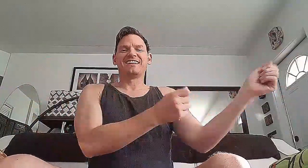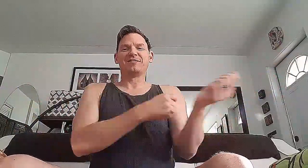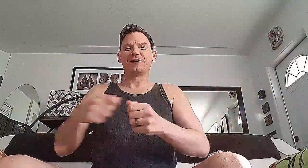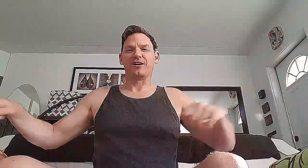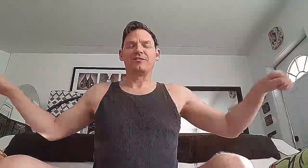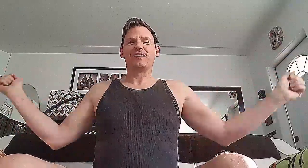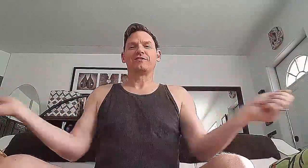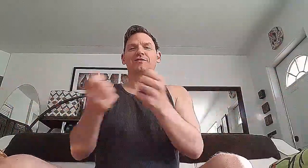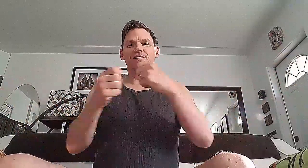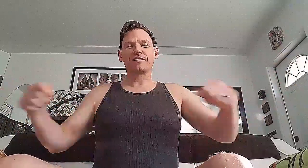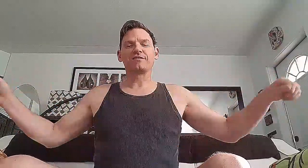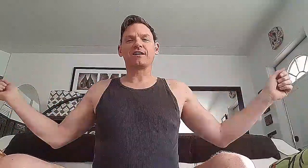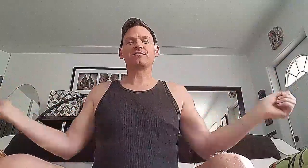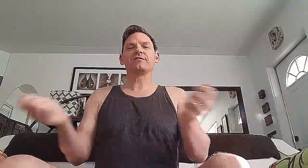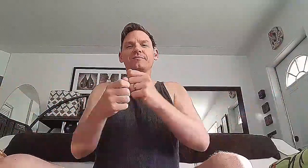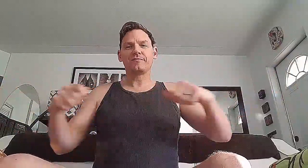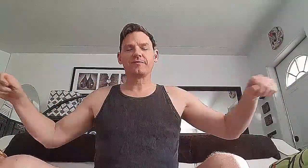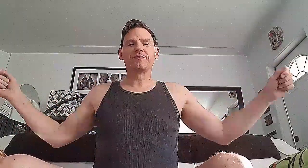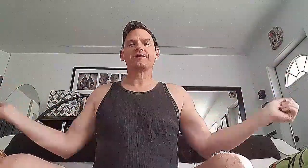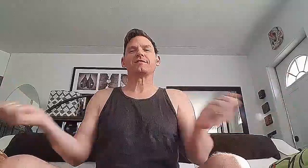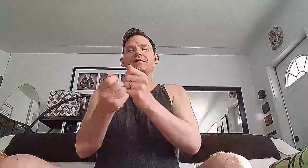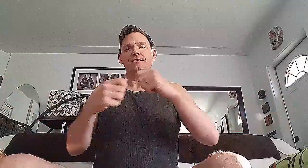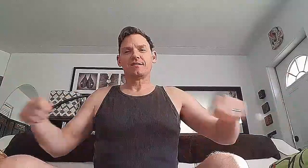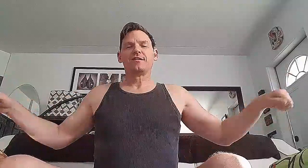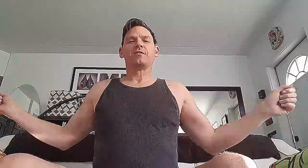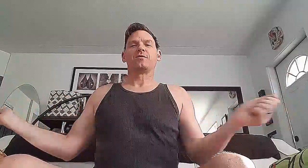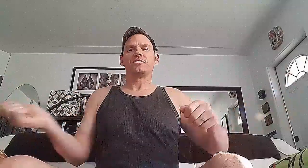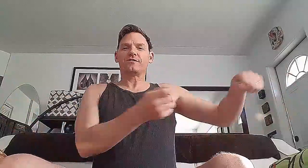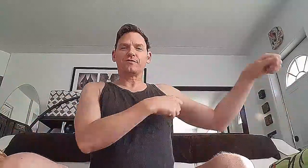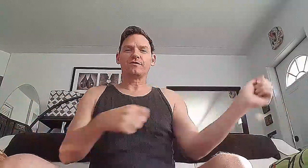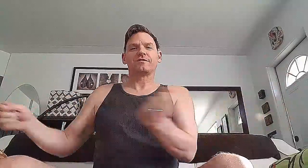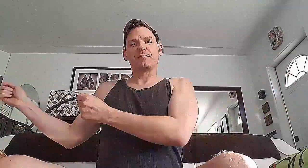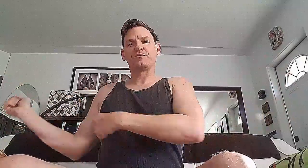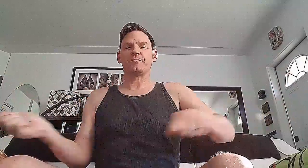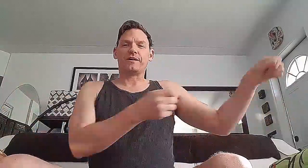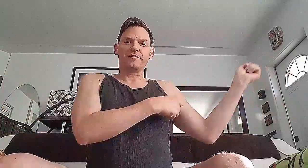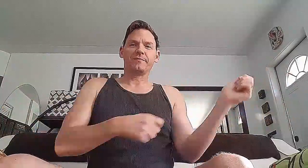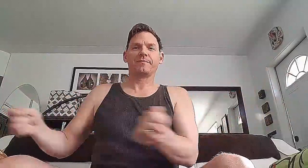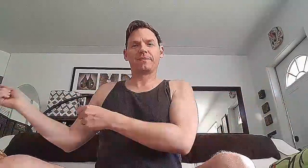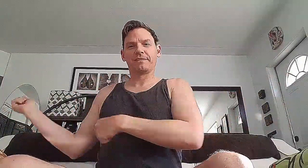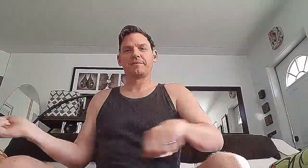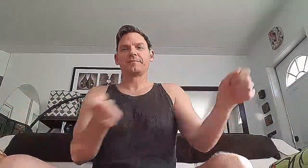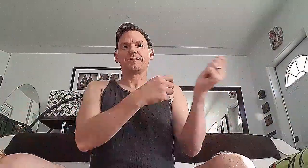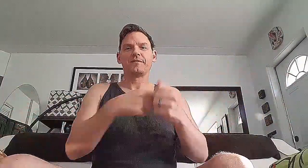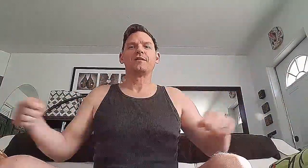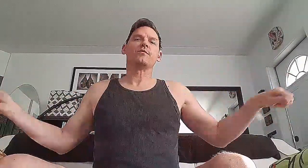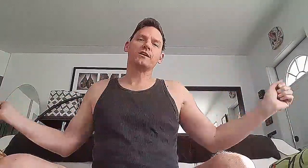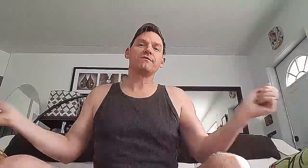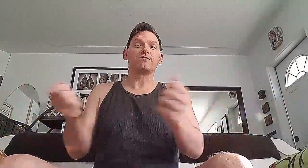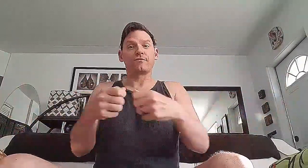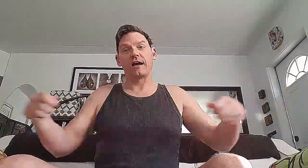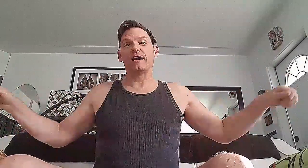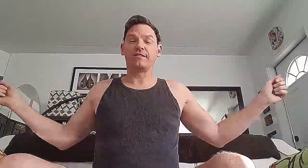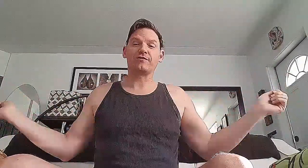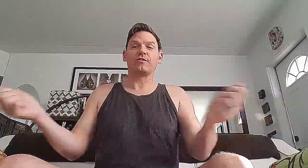There we go. So again, the conductor or you can do the double swing. I want to give you variety so